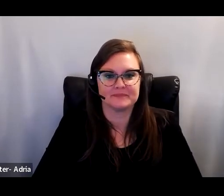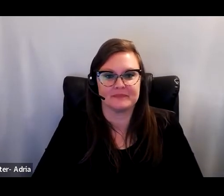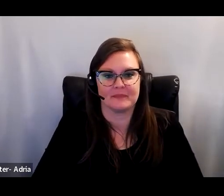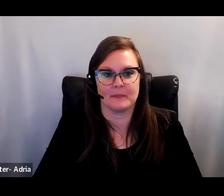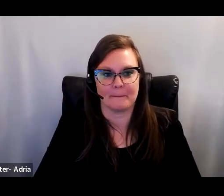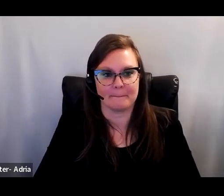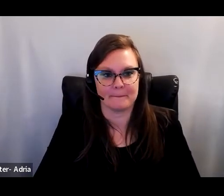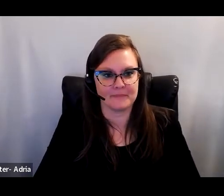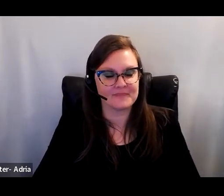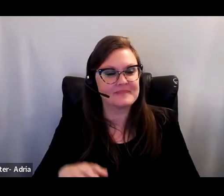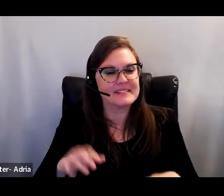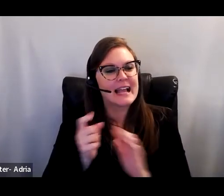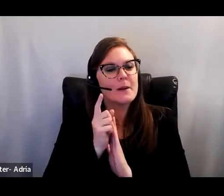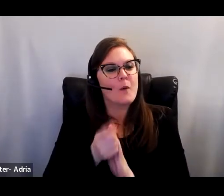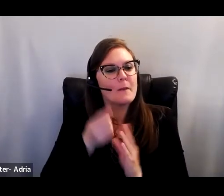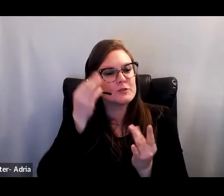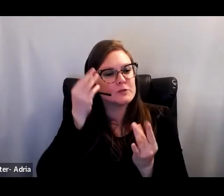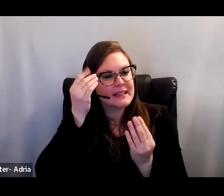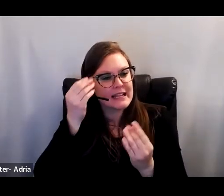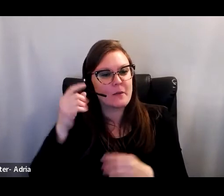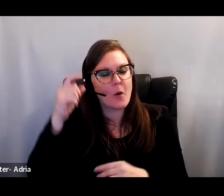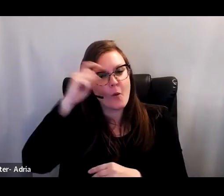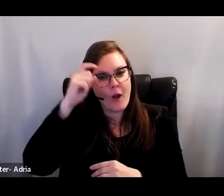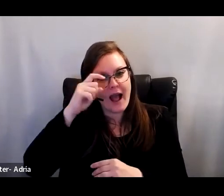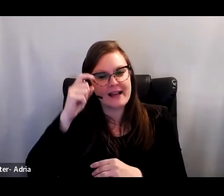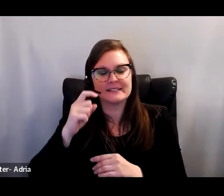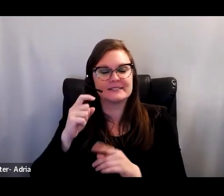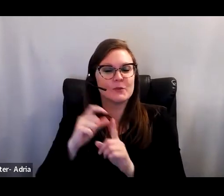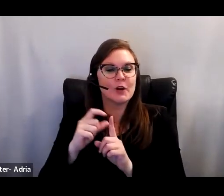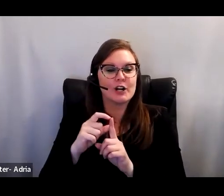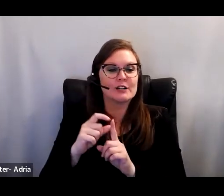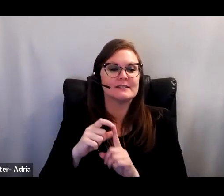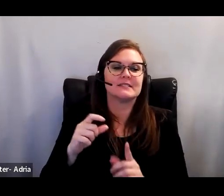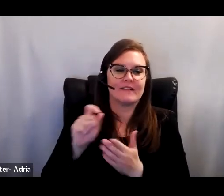Take a moment to reflect on the wise words of of author Bell Hooks.